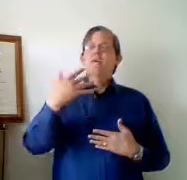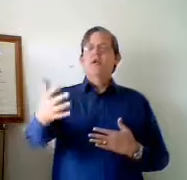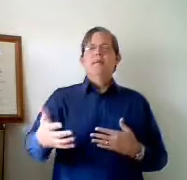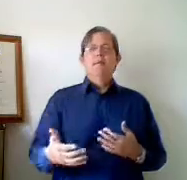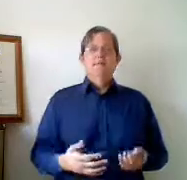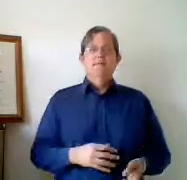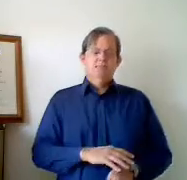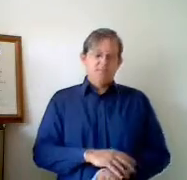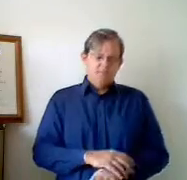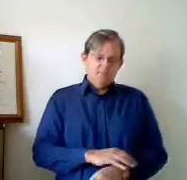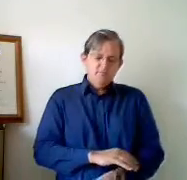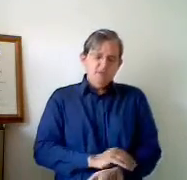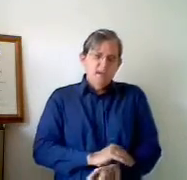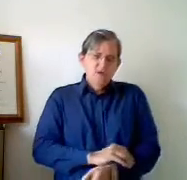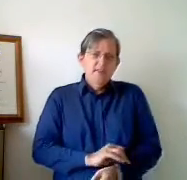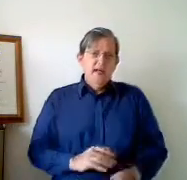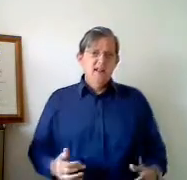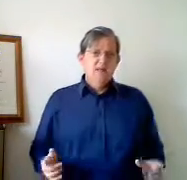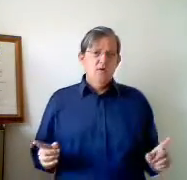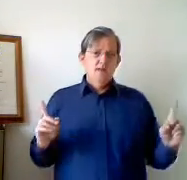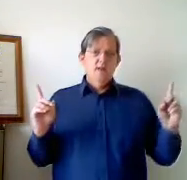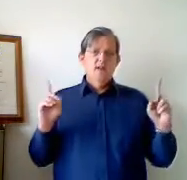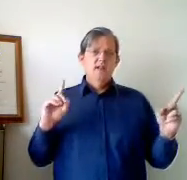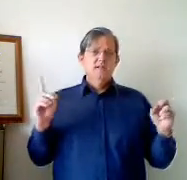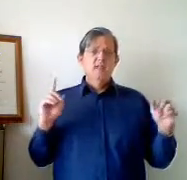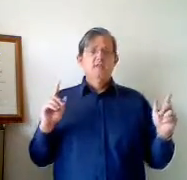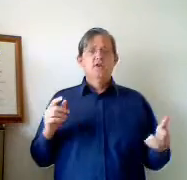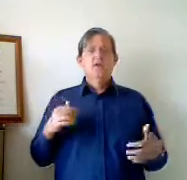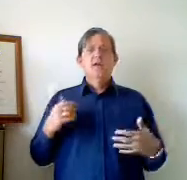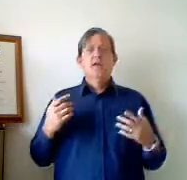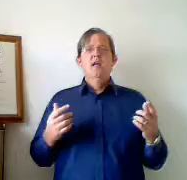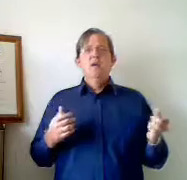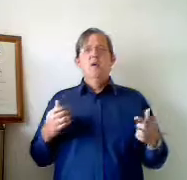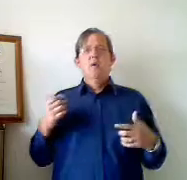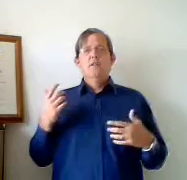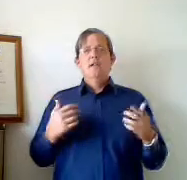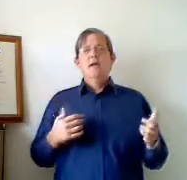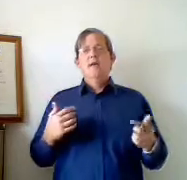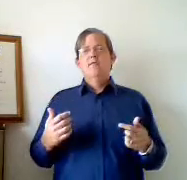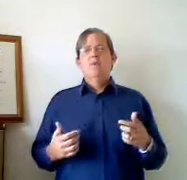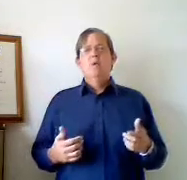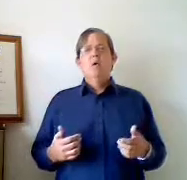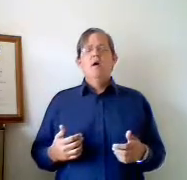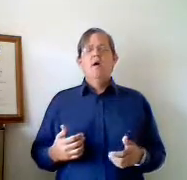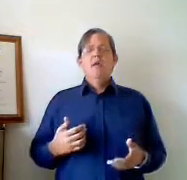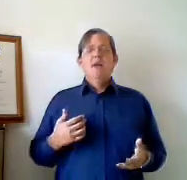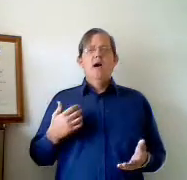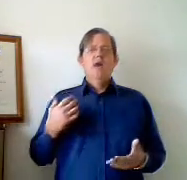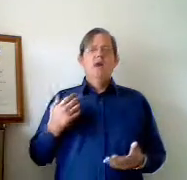I have your name, please? In doing that, what I am doing is I am starting to work the same type of rapport that we